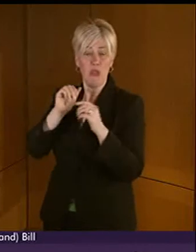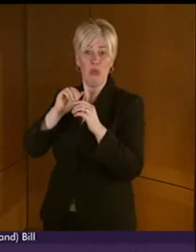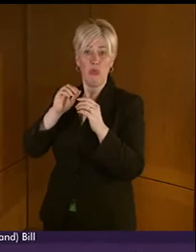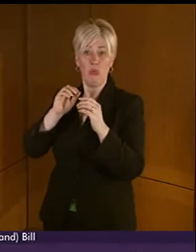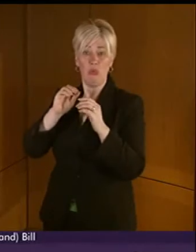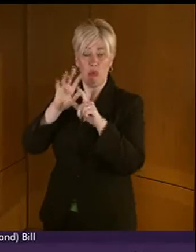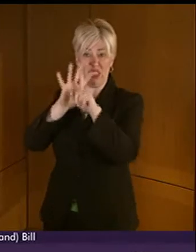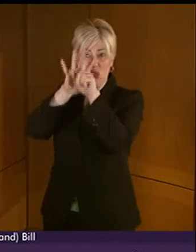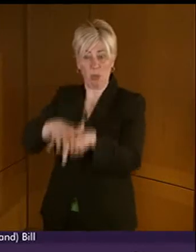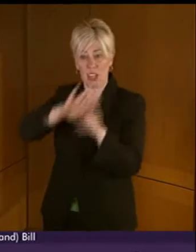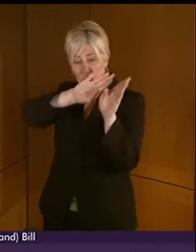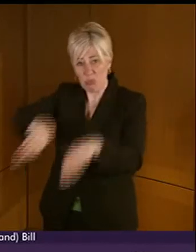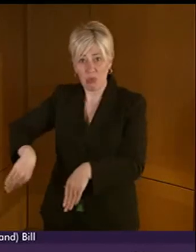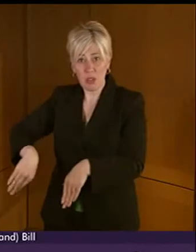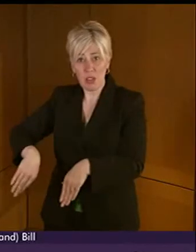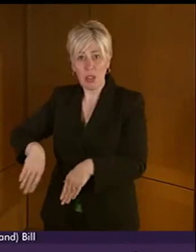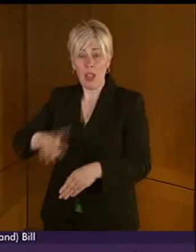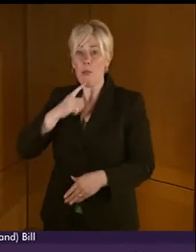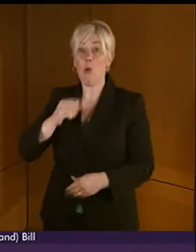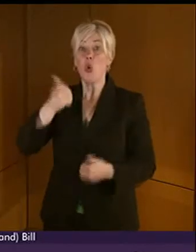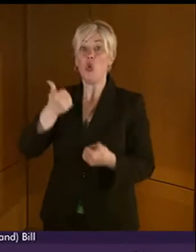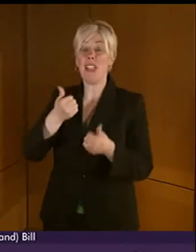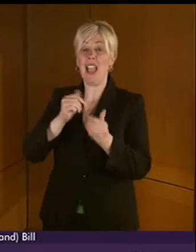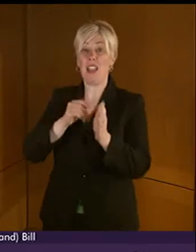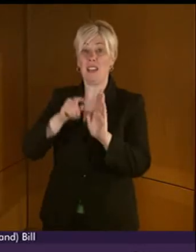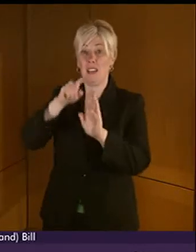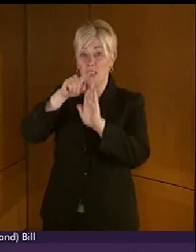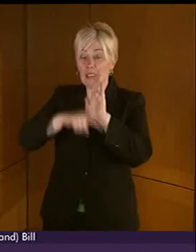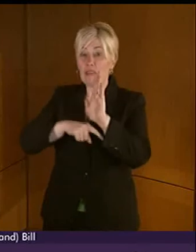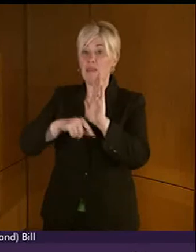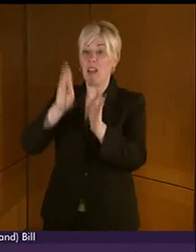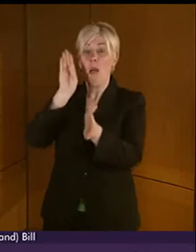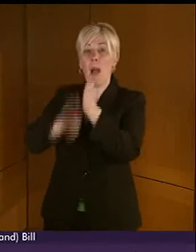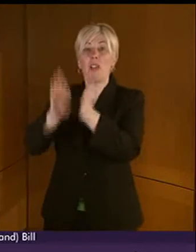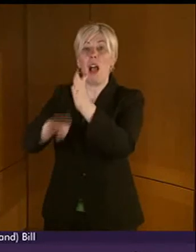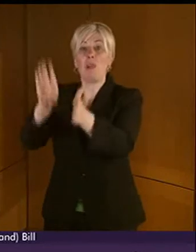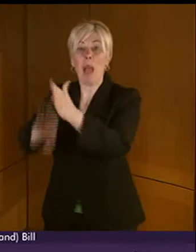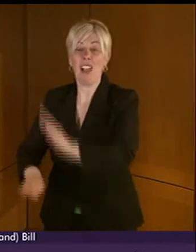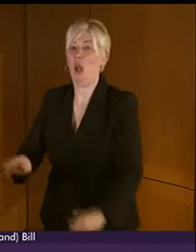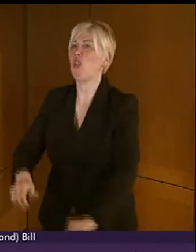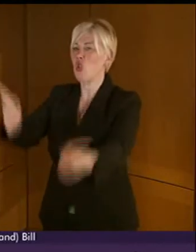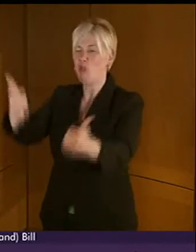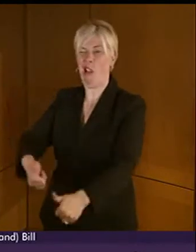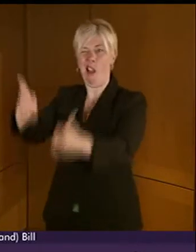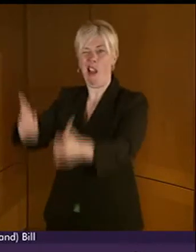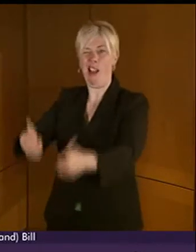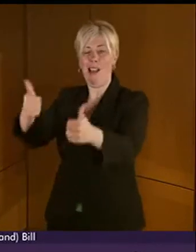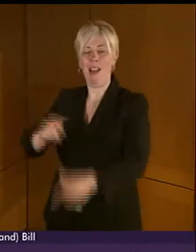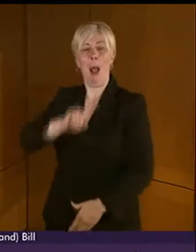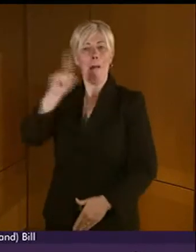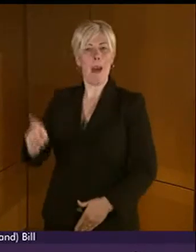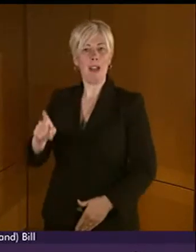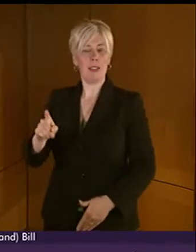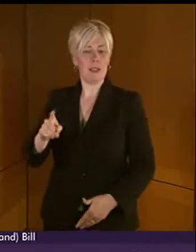But all I'm saying is we're very good at passing legislation in this Parliament, but we're not very good at saying to people,